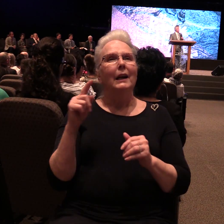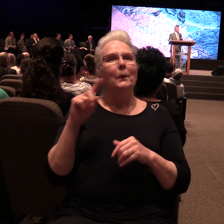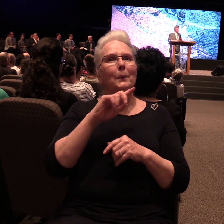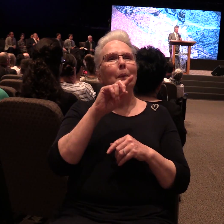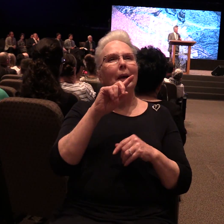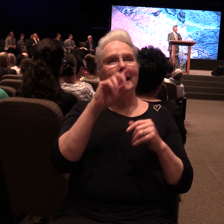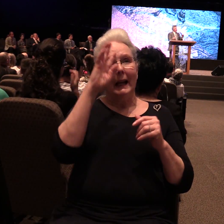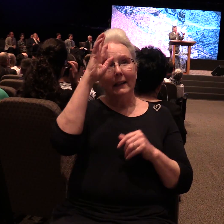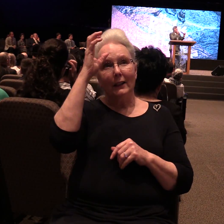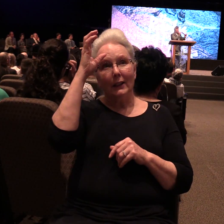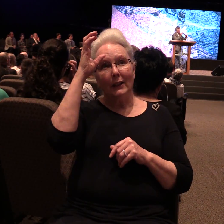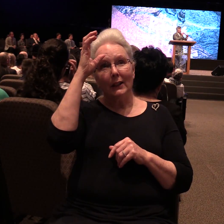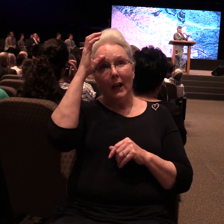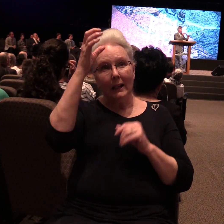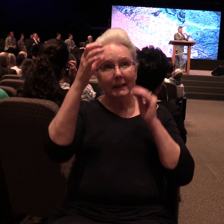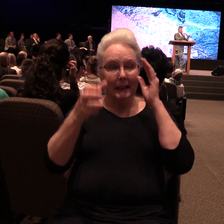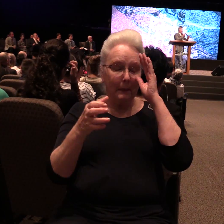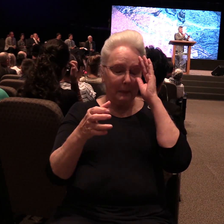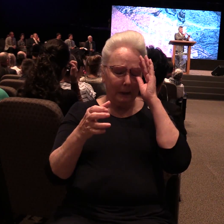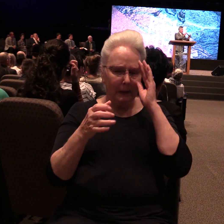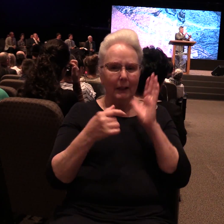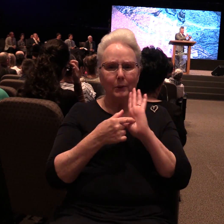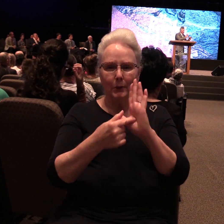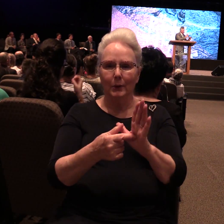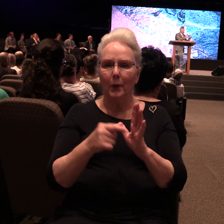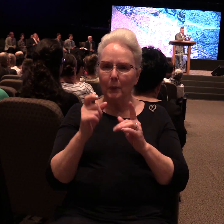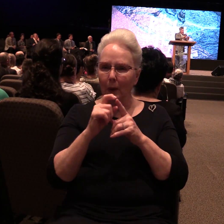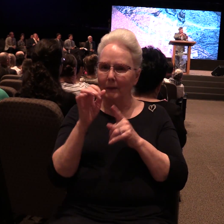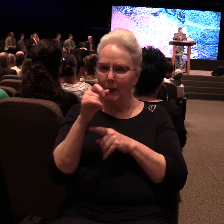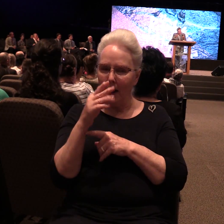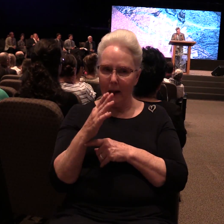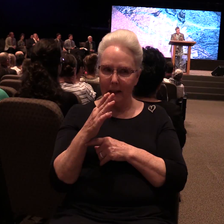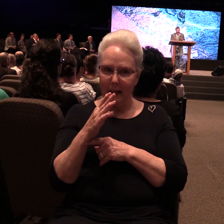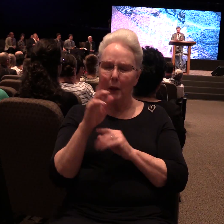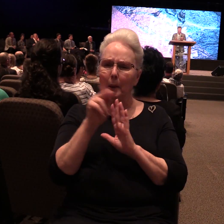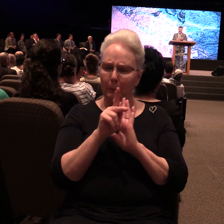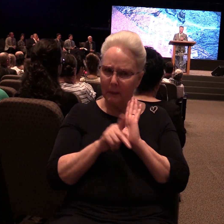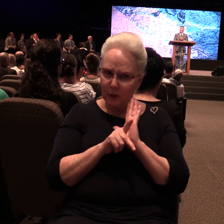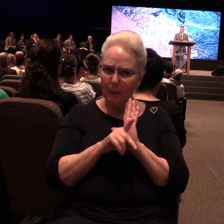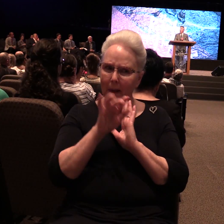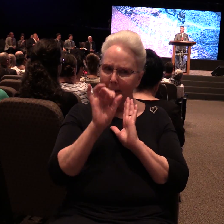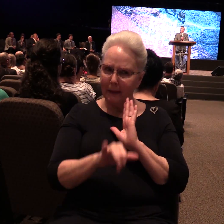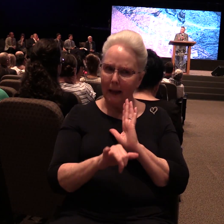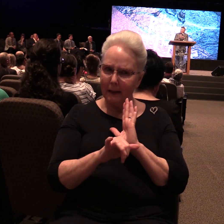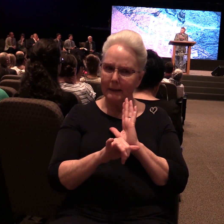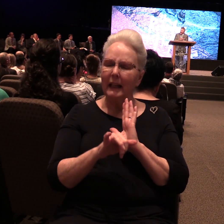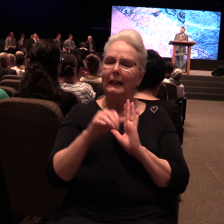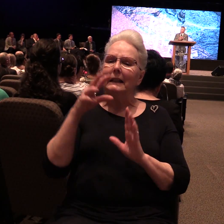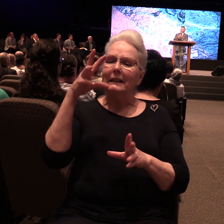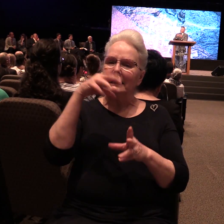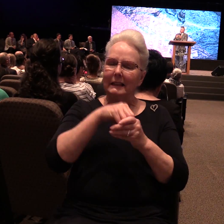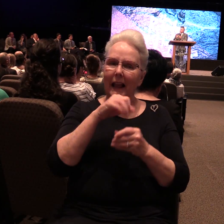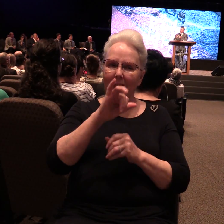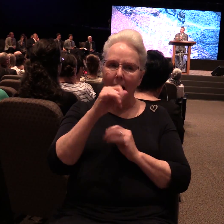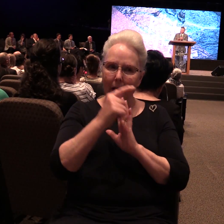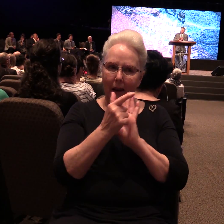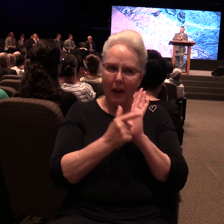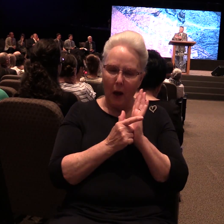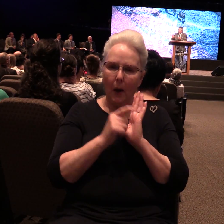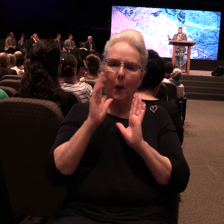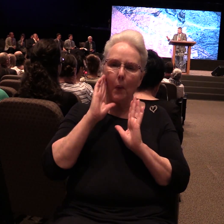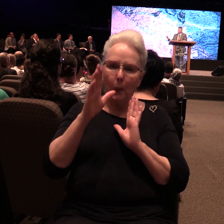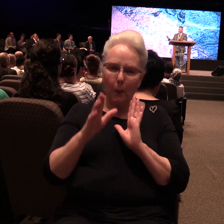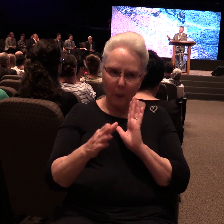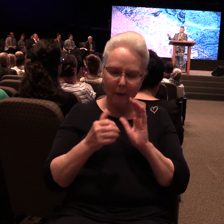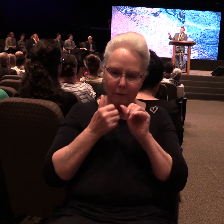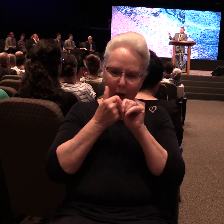introduced in the word of God, the principles, the concepts that surround that law will follow that introduction